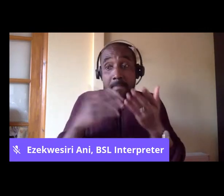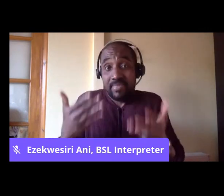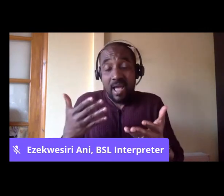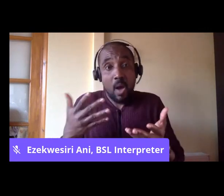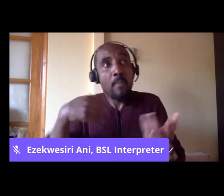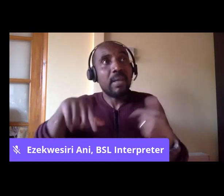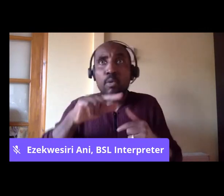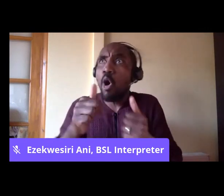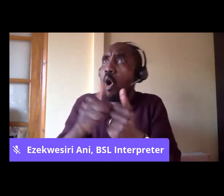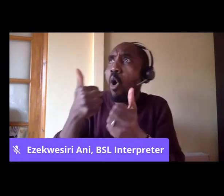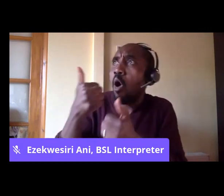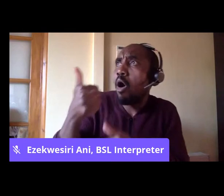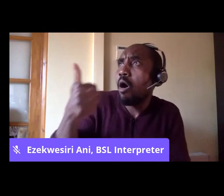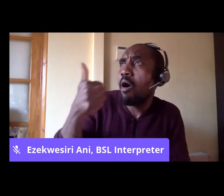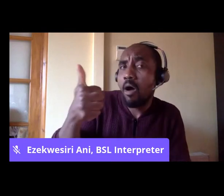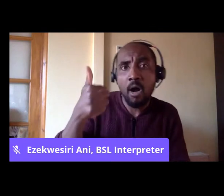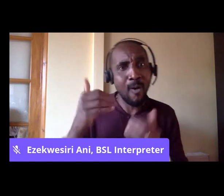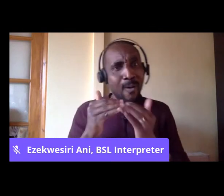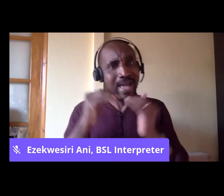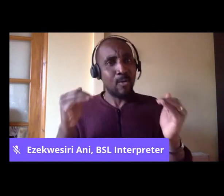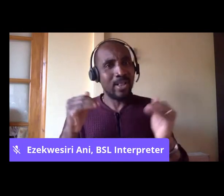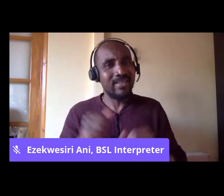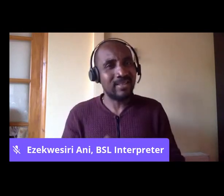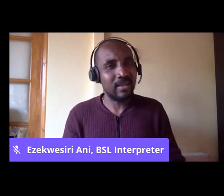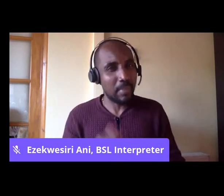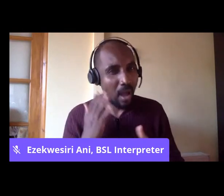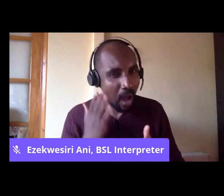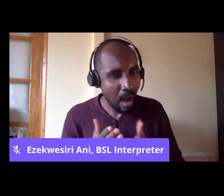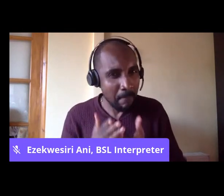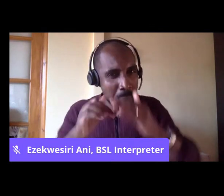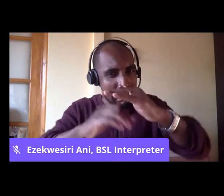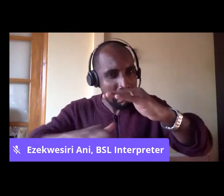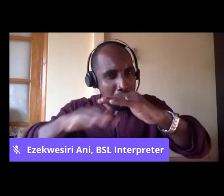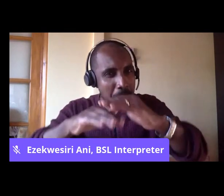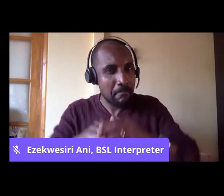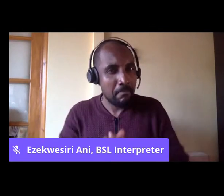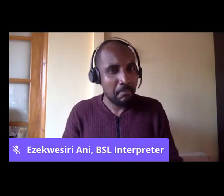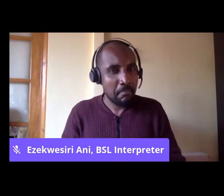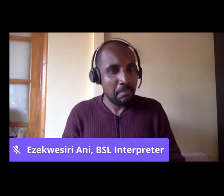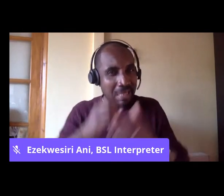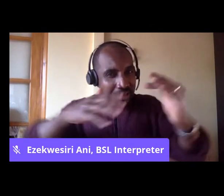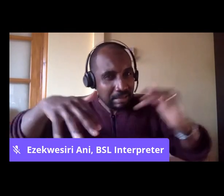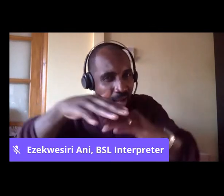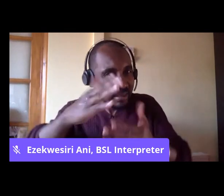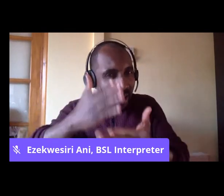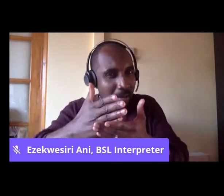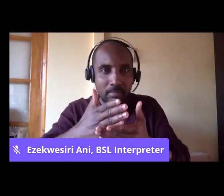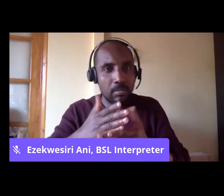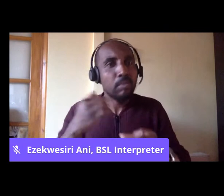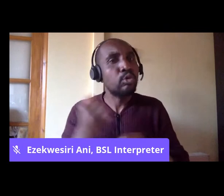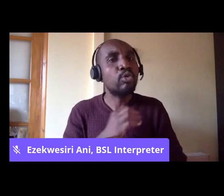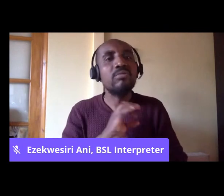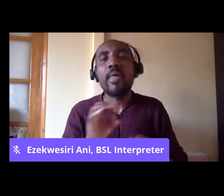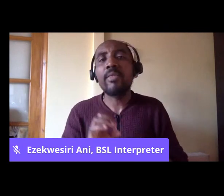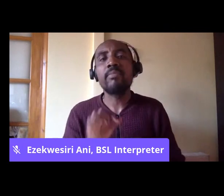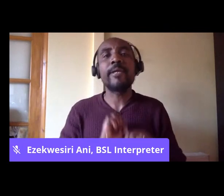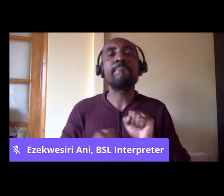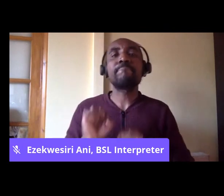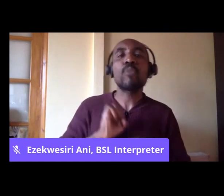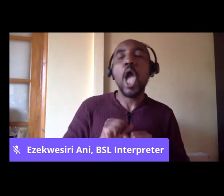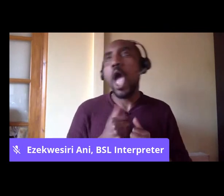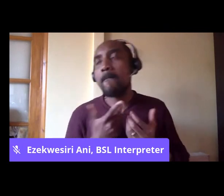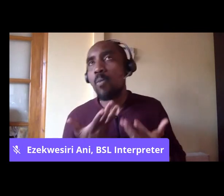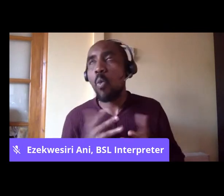equality, but actually just not doing stuff about it or turning a blind eye or